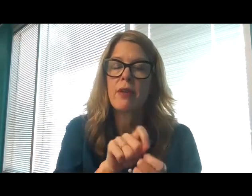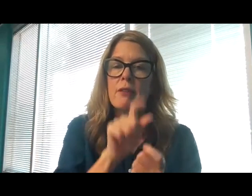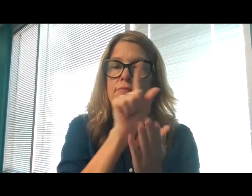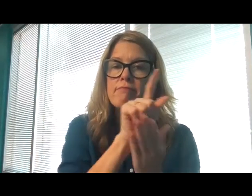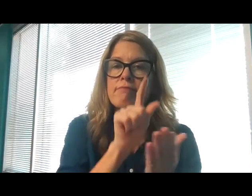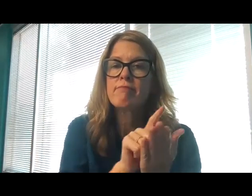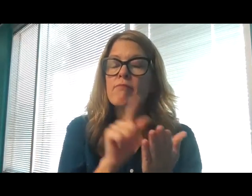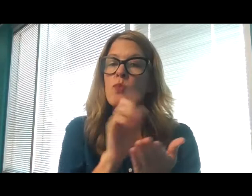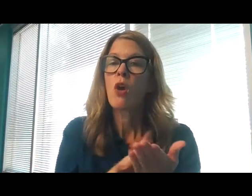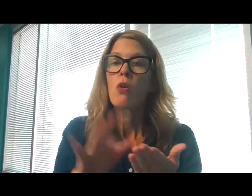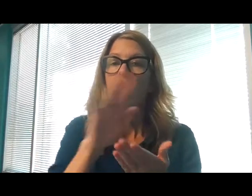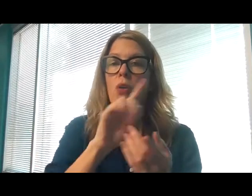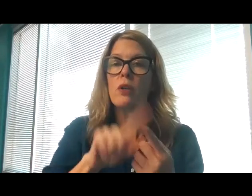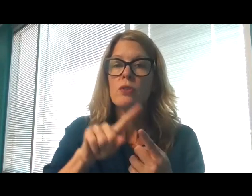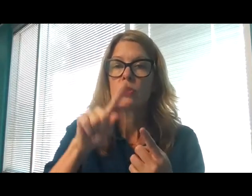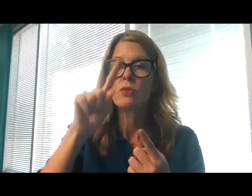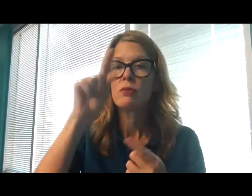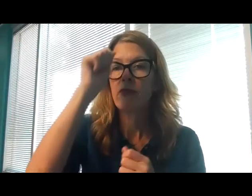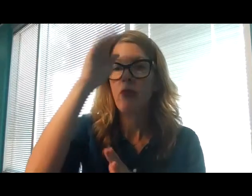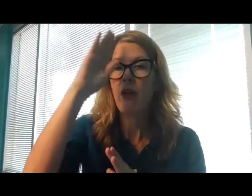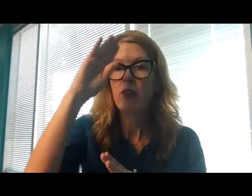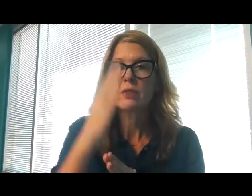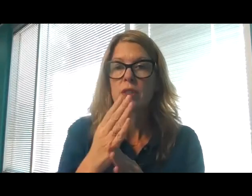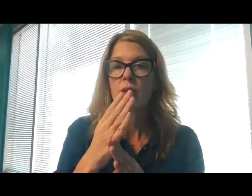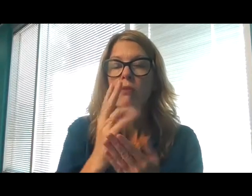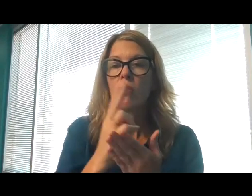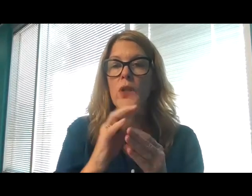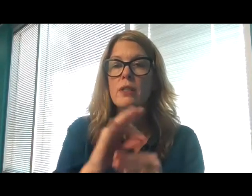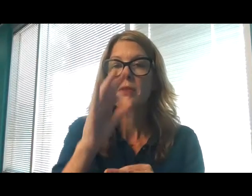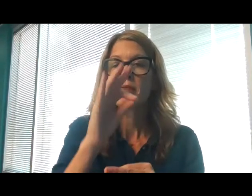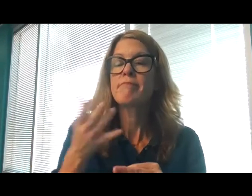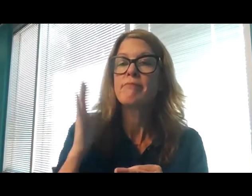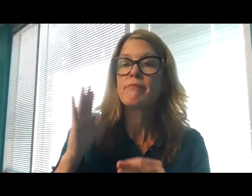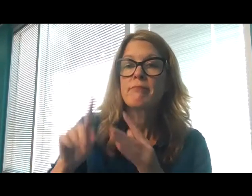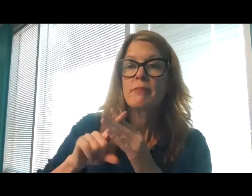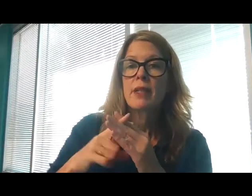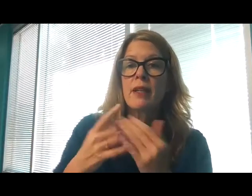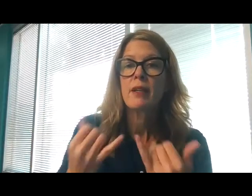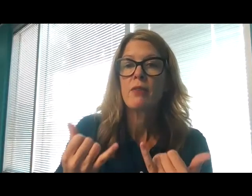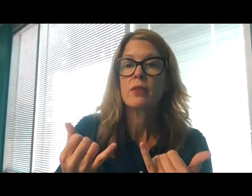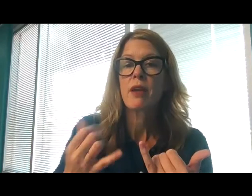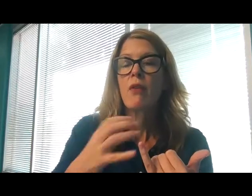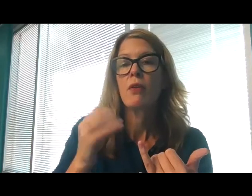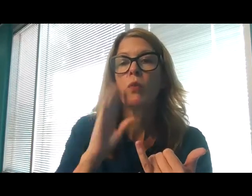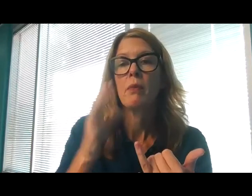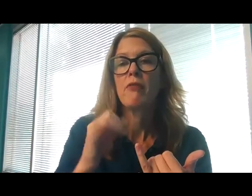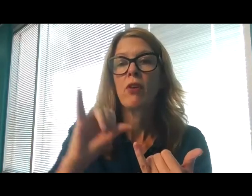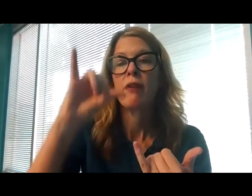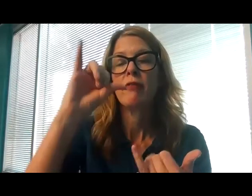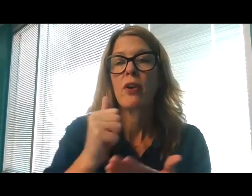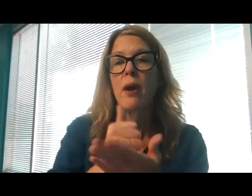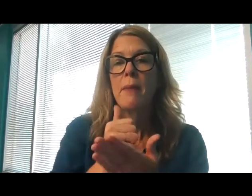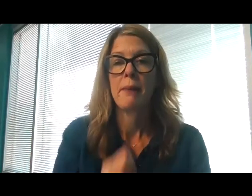Glory to the Father, and to the Son, and to the Holy Spirit, as it was in the beginning, is now, and will be forever. Amen.